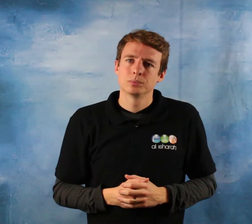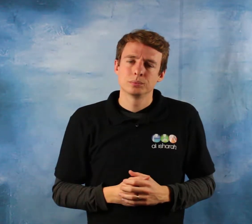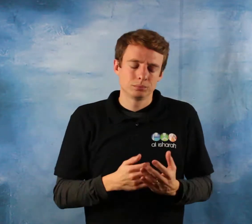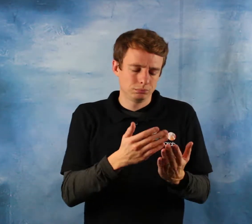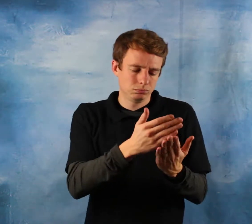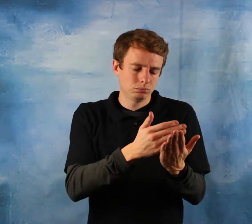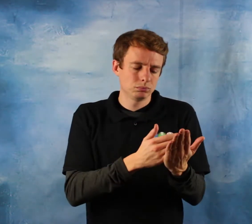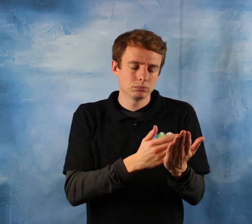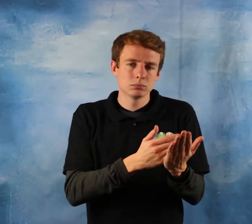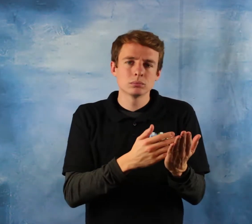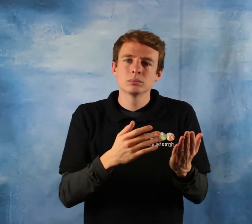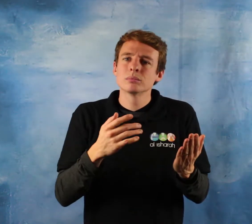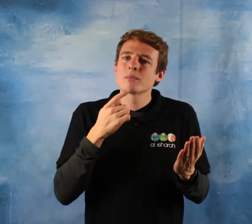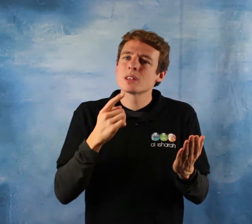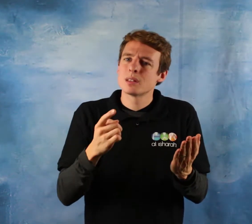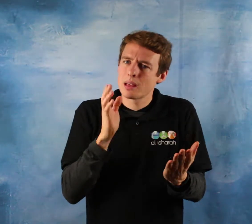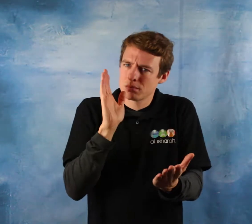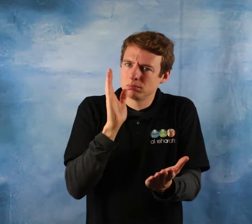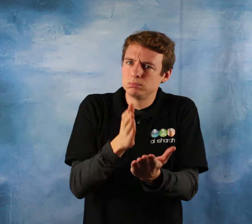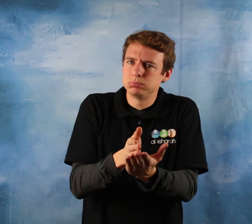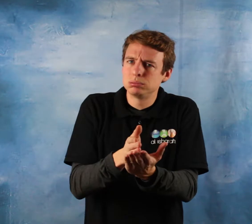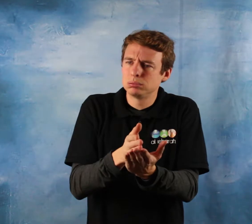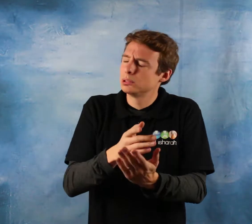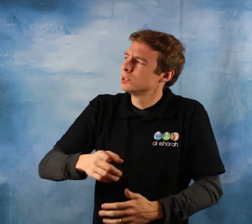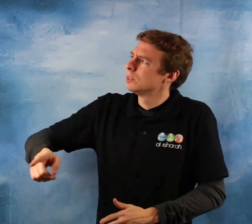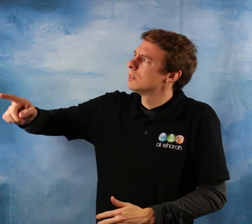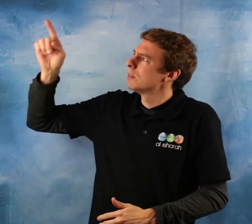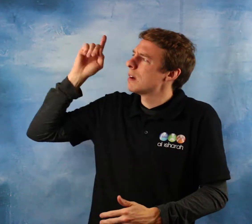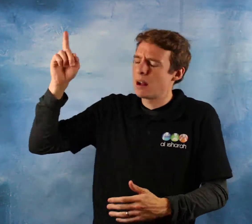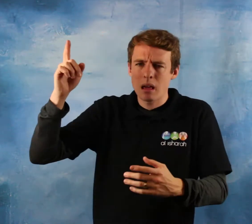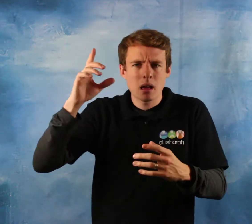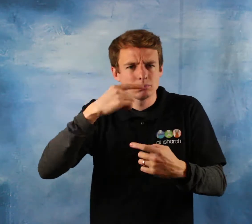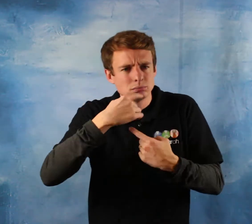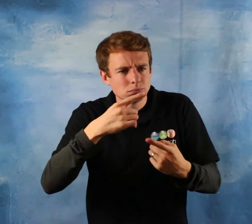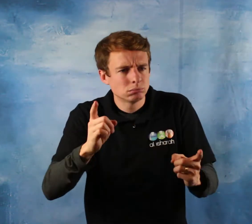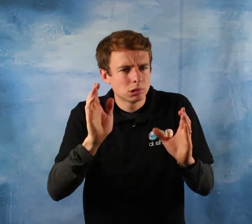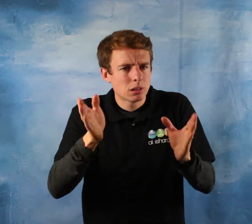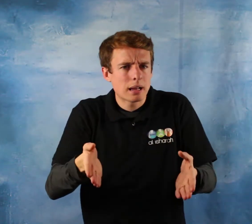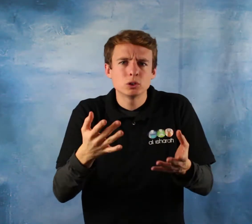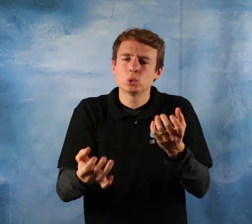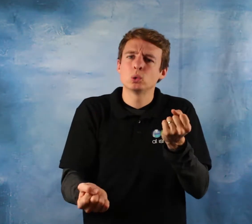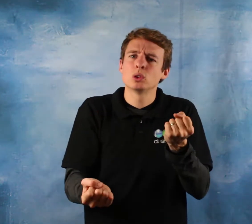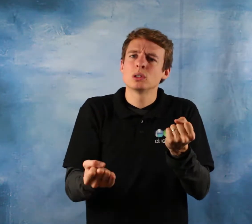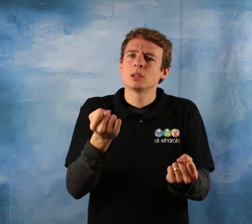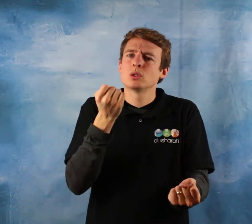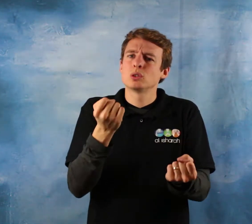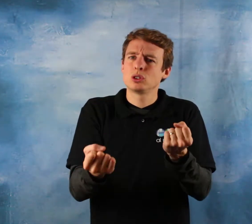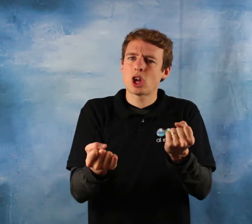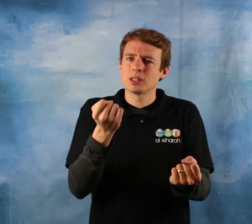Indeed Allah orders justice and good conduct and giving to relatives and forbids immorality and